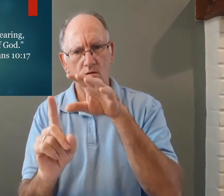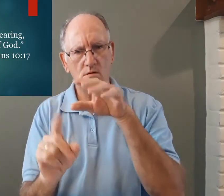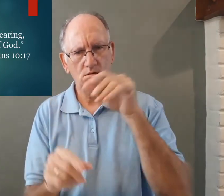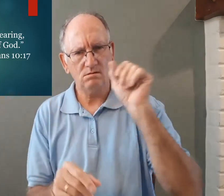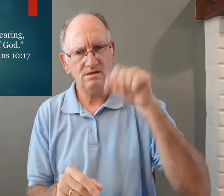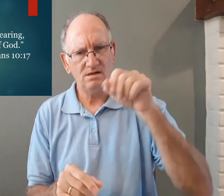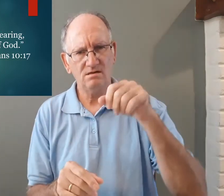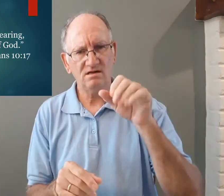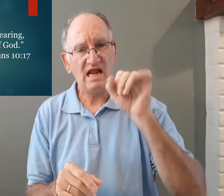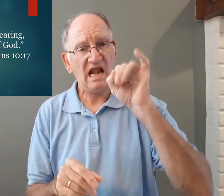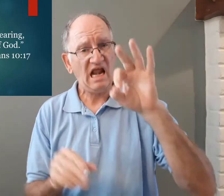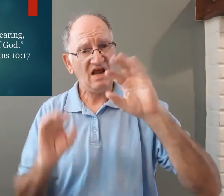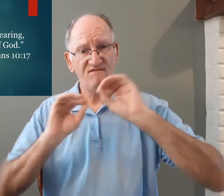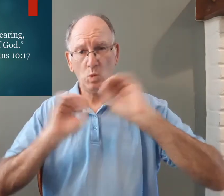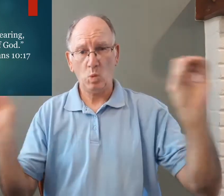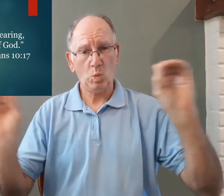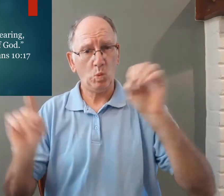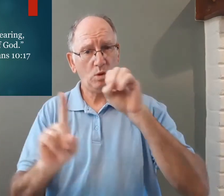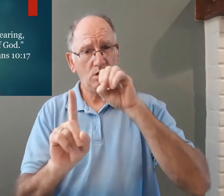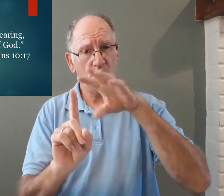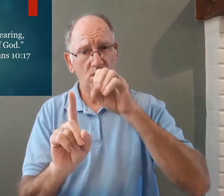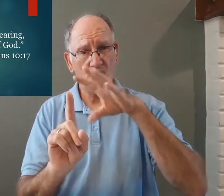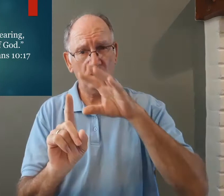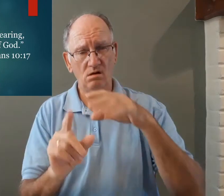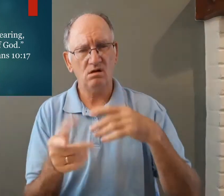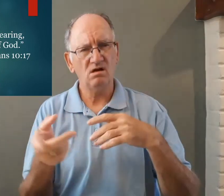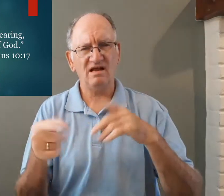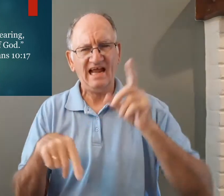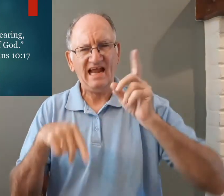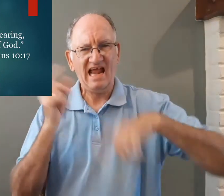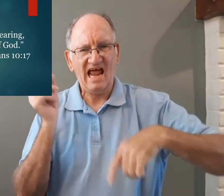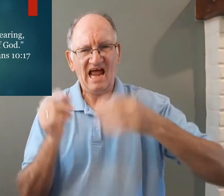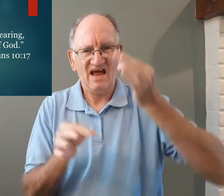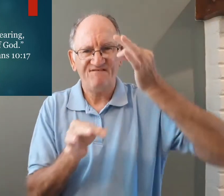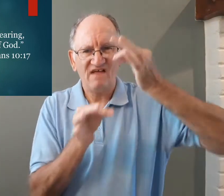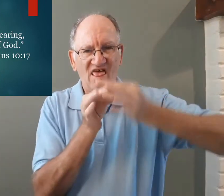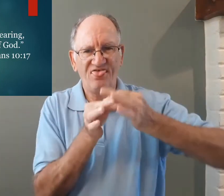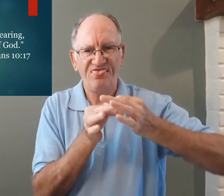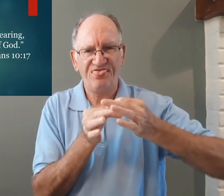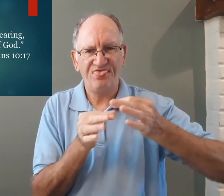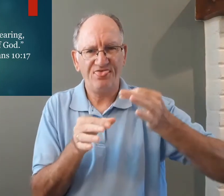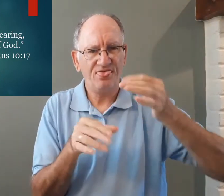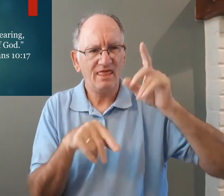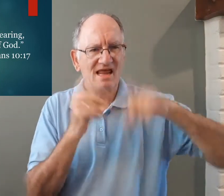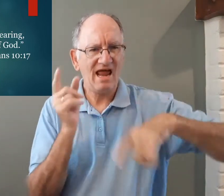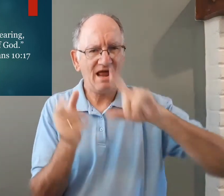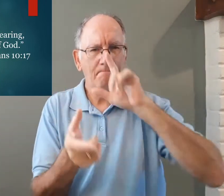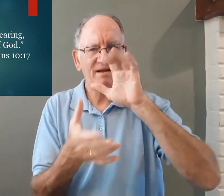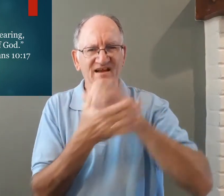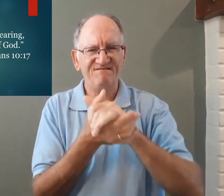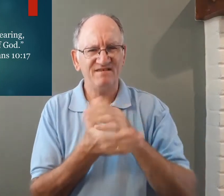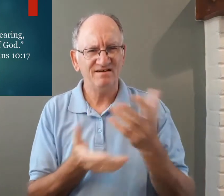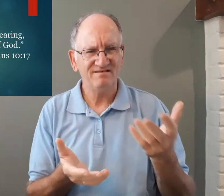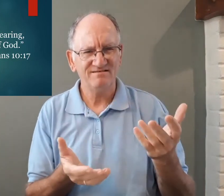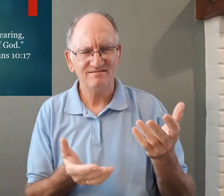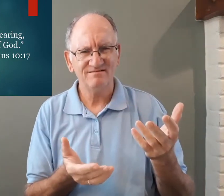someone can tell them if no one tells them they can't have faith they can't believe